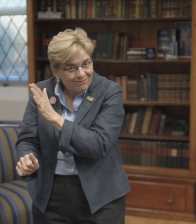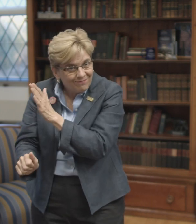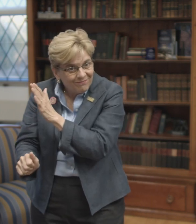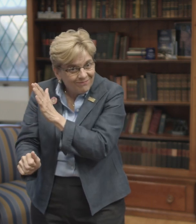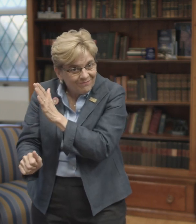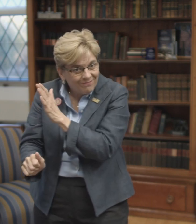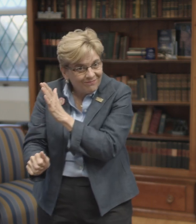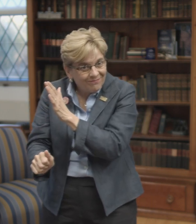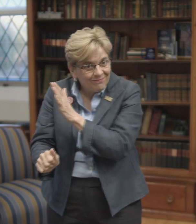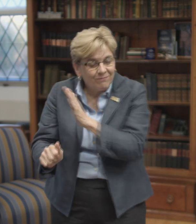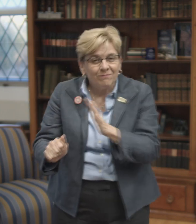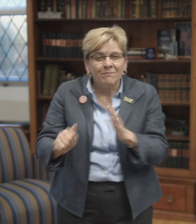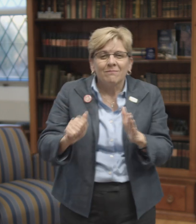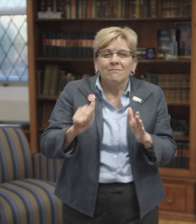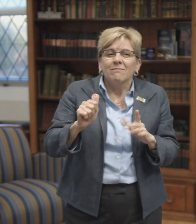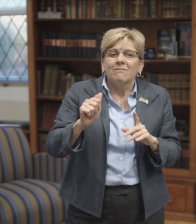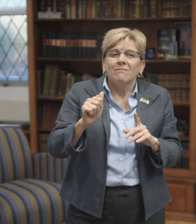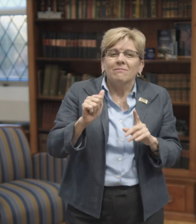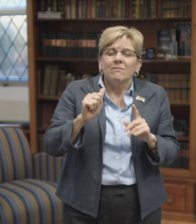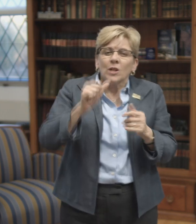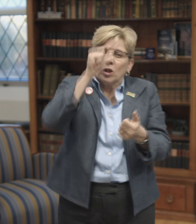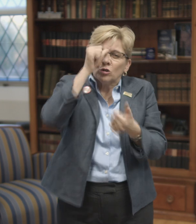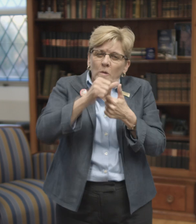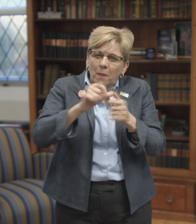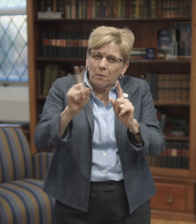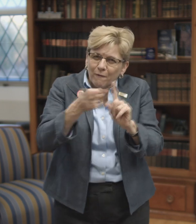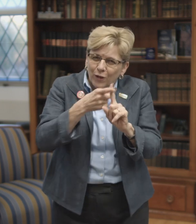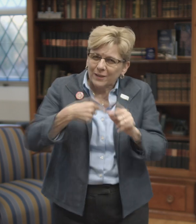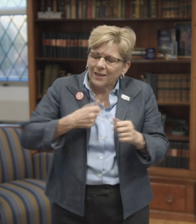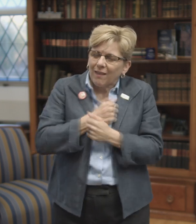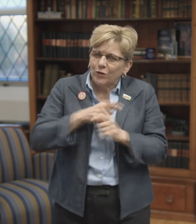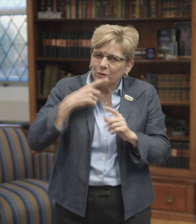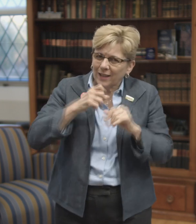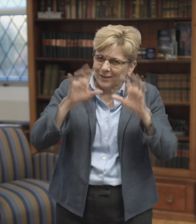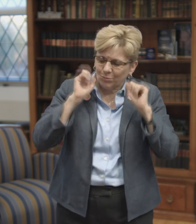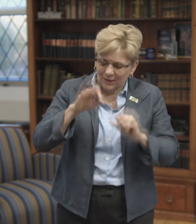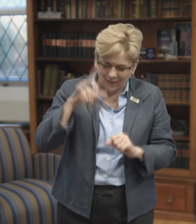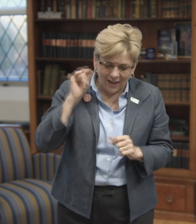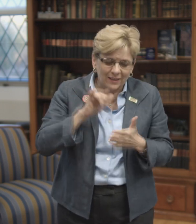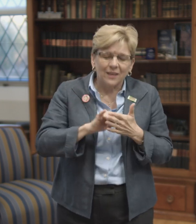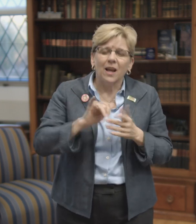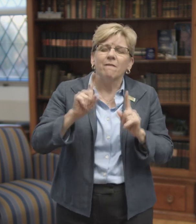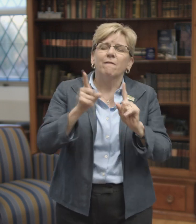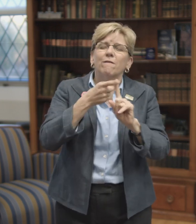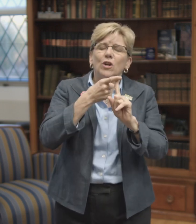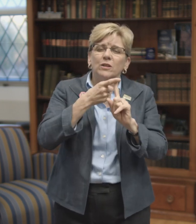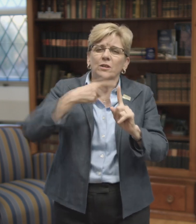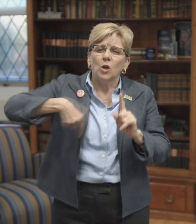who are fluent in sign language communicating with their deaf babies. So remember, first, I love to say this as President